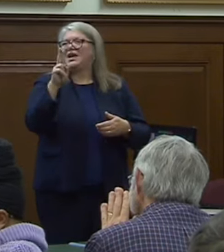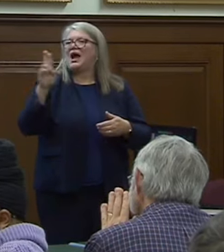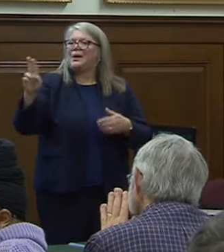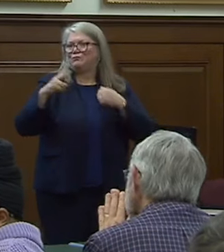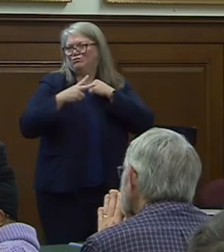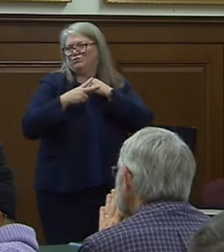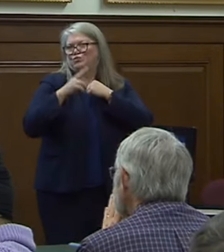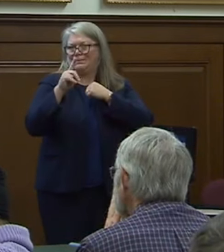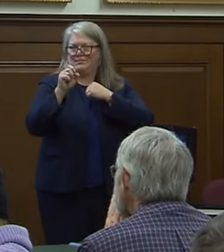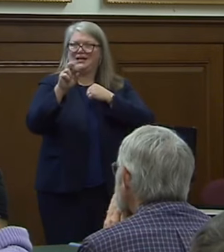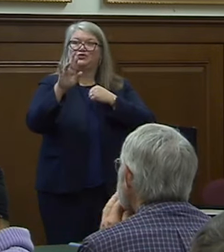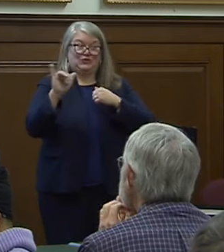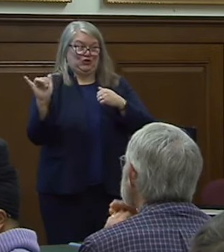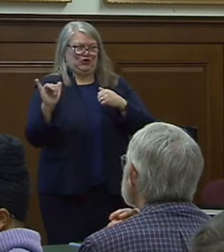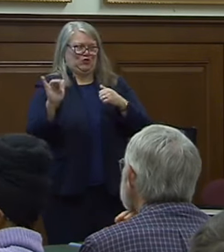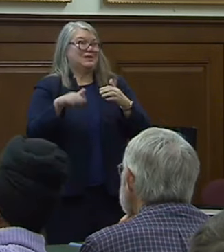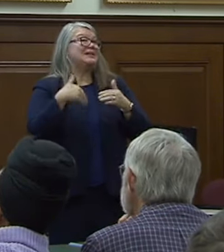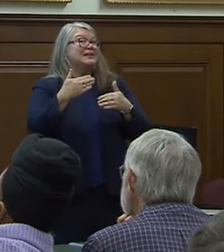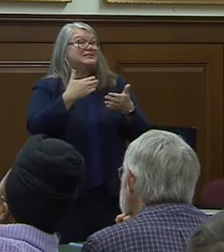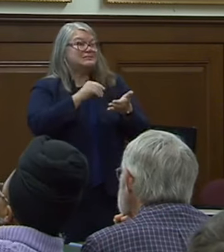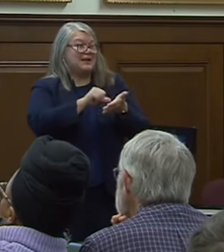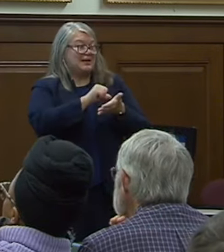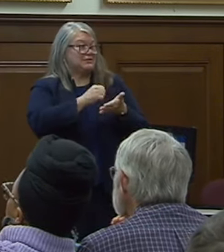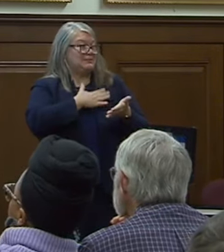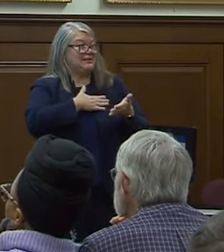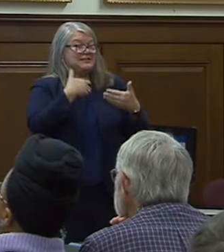so um next slide please